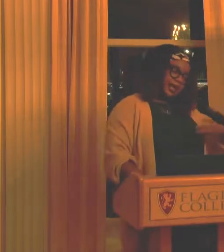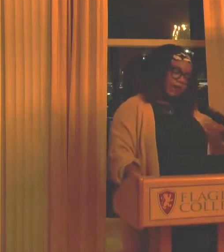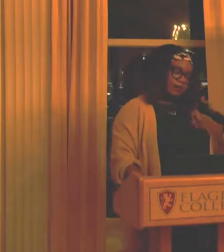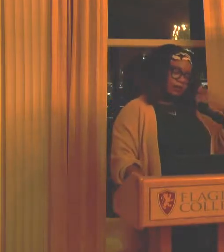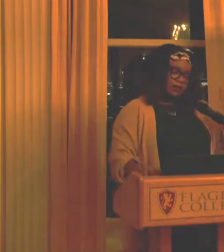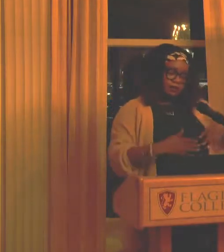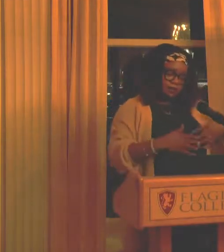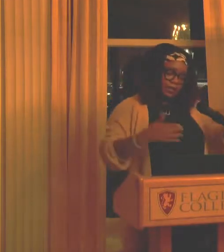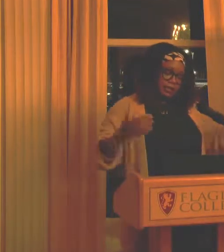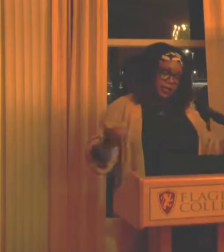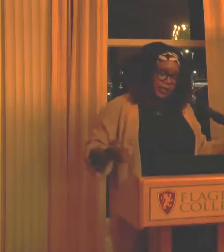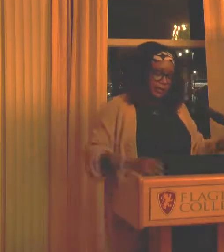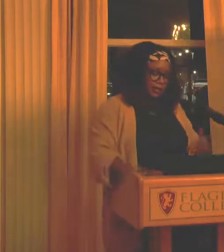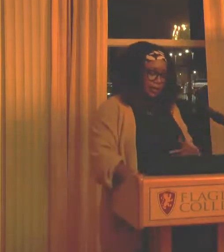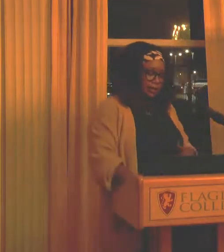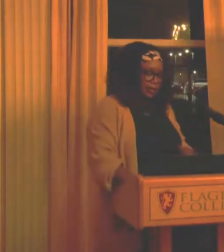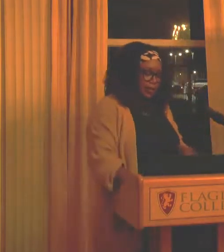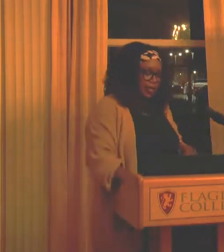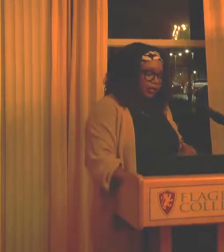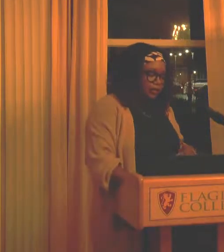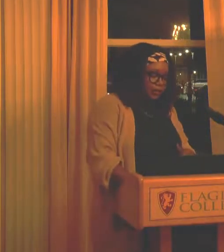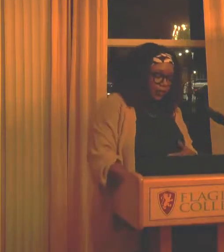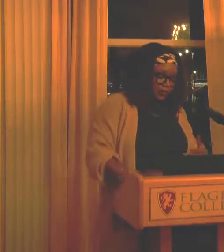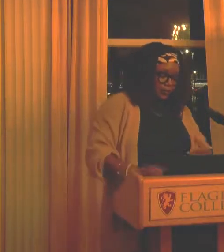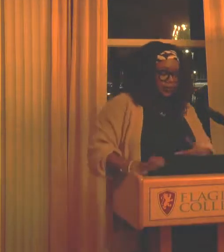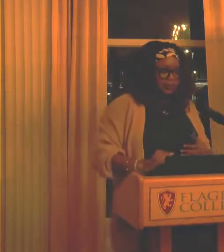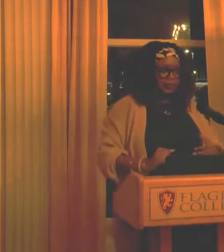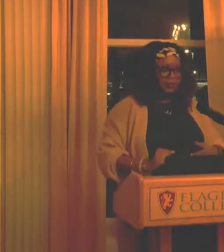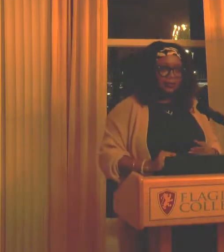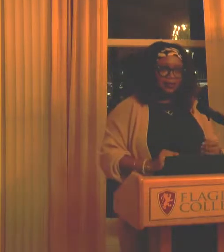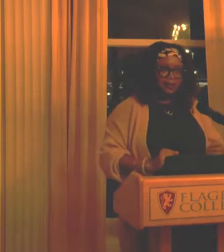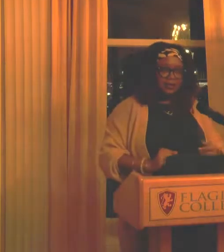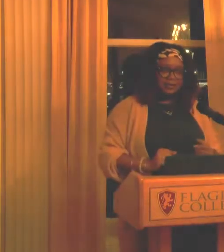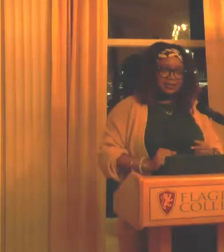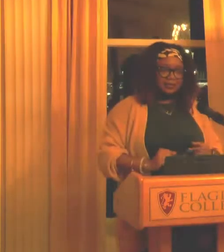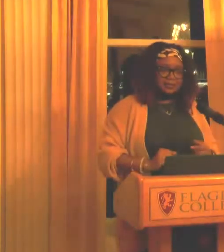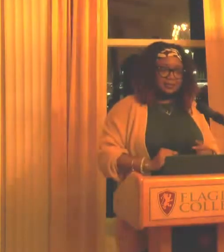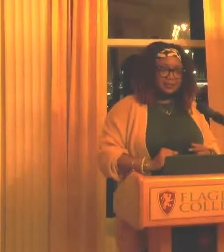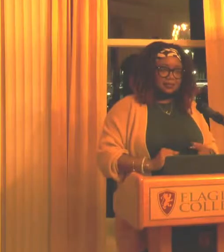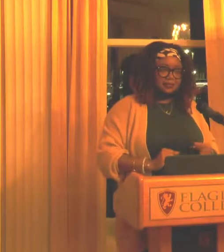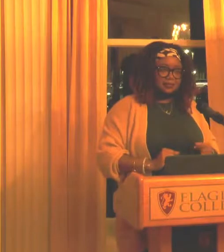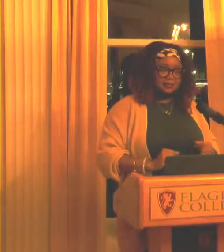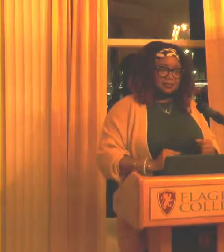as a child. Or, you know, just in my lifetime. Close your pocketbook. You know what that means?